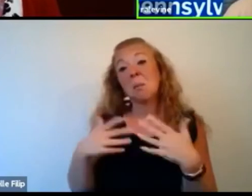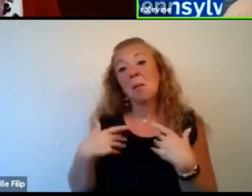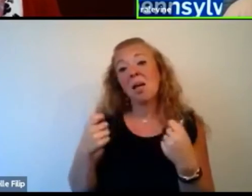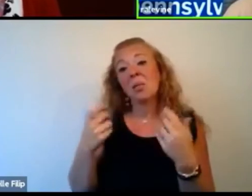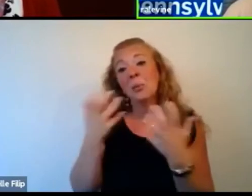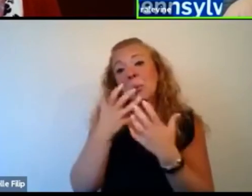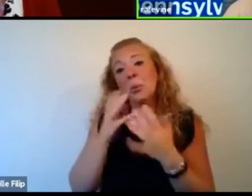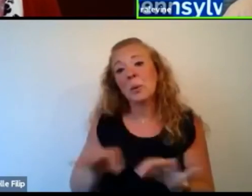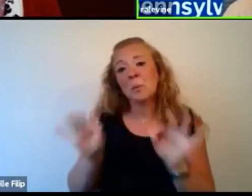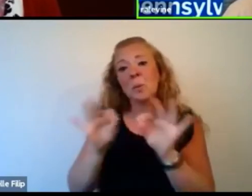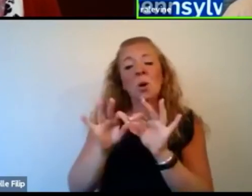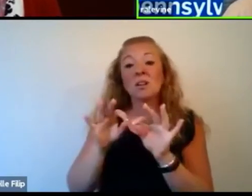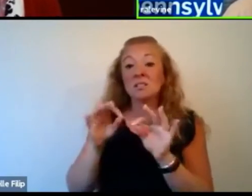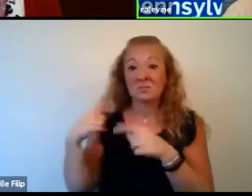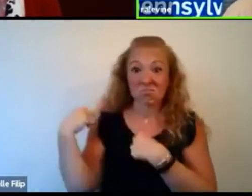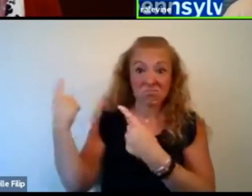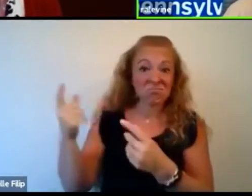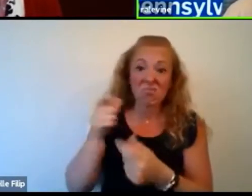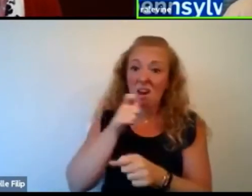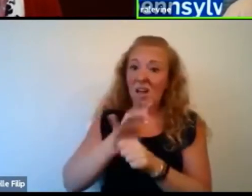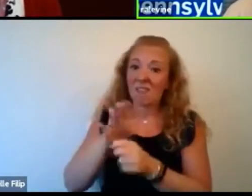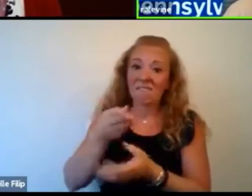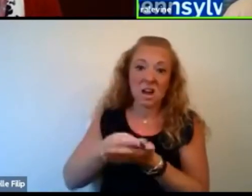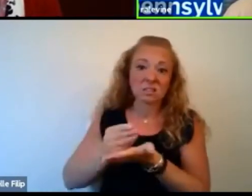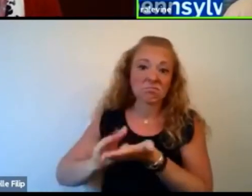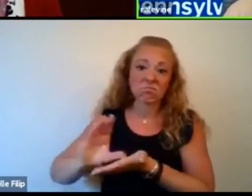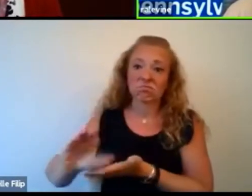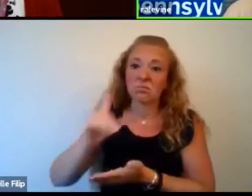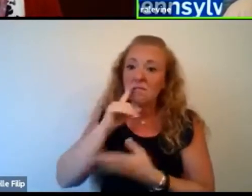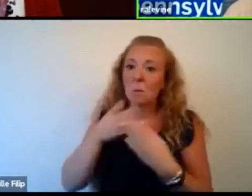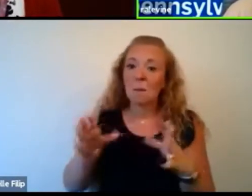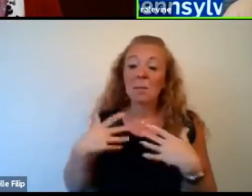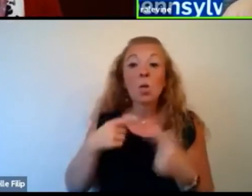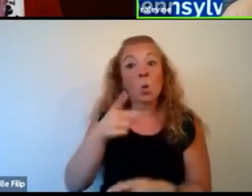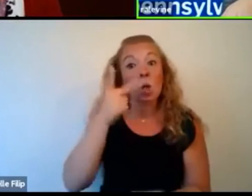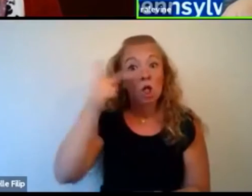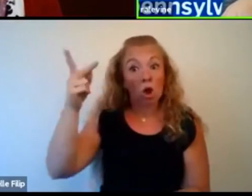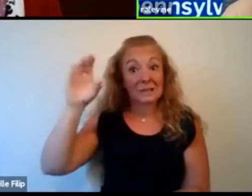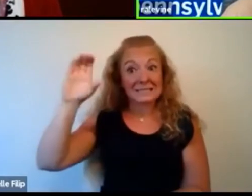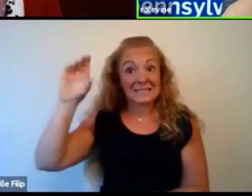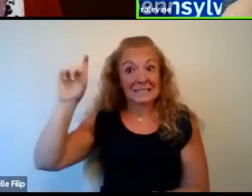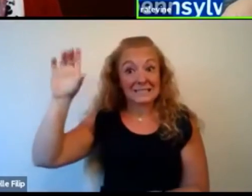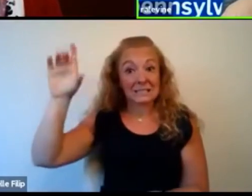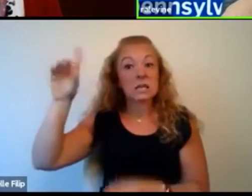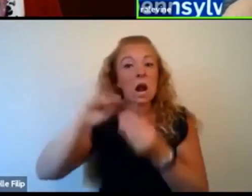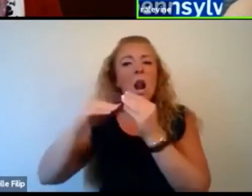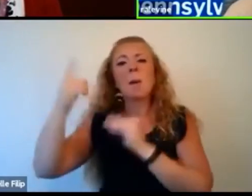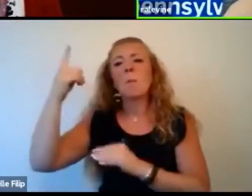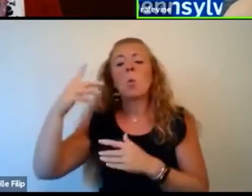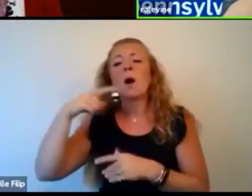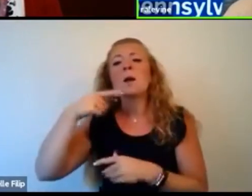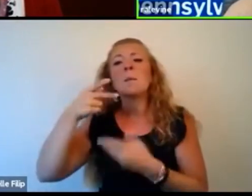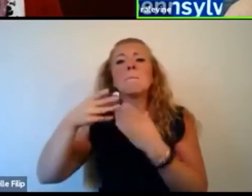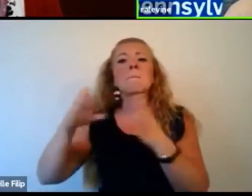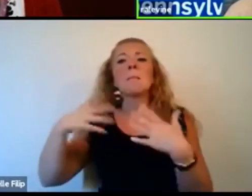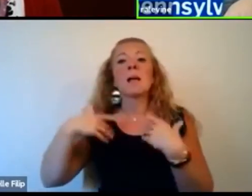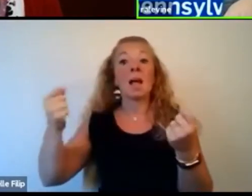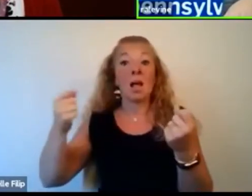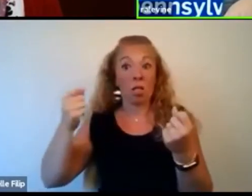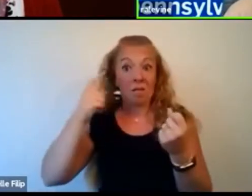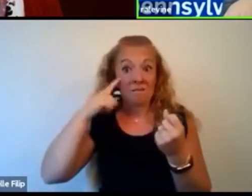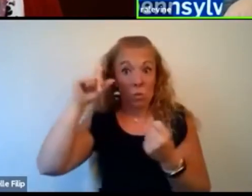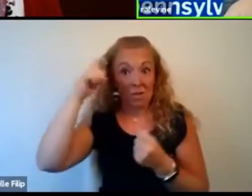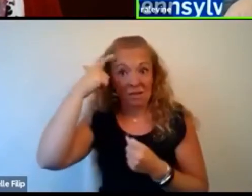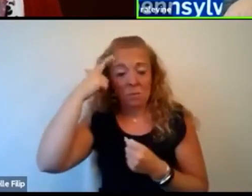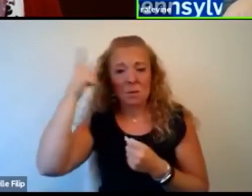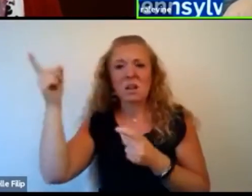dramatically underfunded. So if you compare the, the, the budgets of the CDC, which is the biggest public health authority in the government compared to